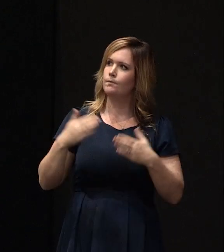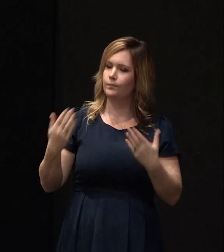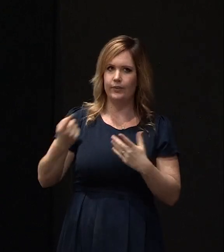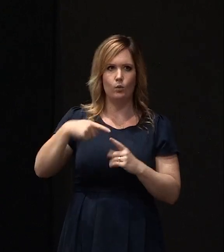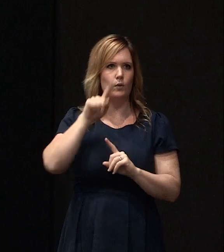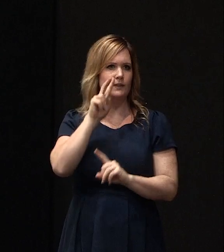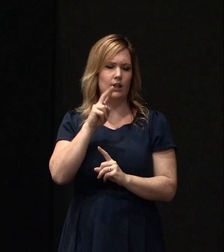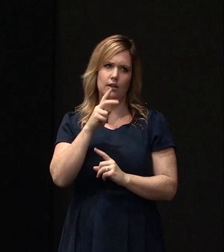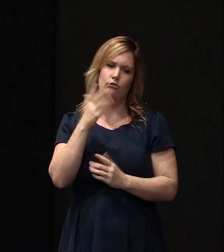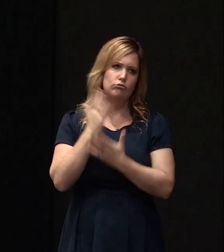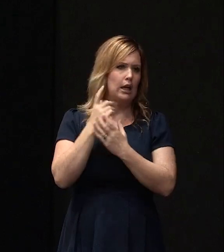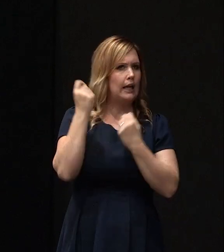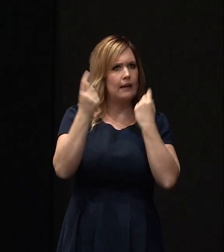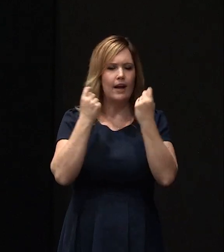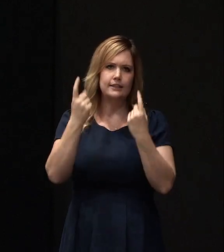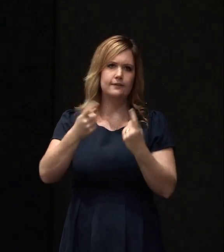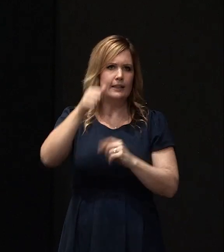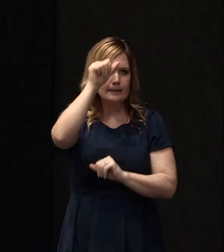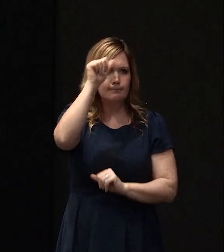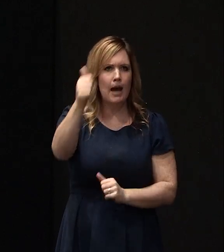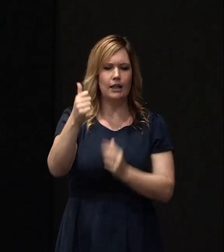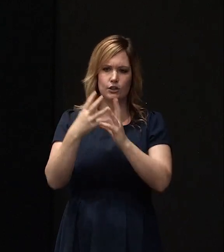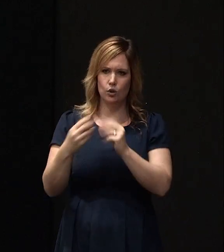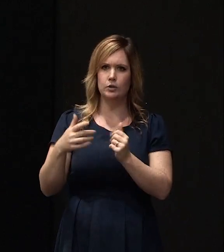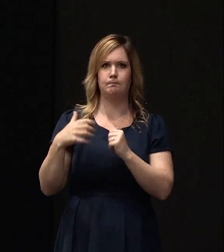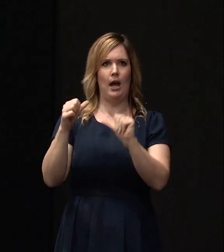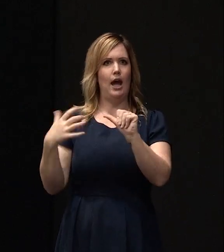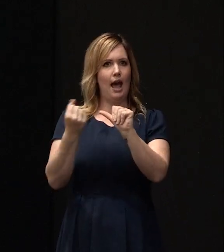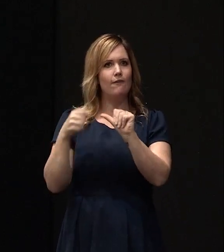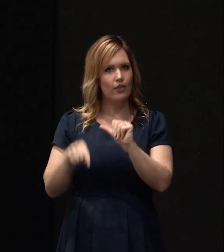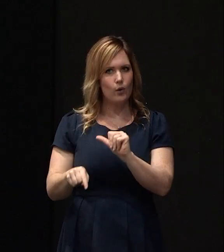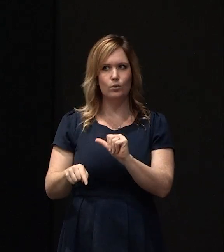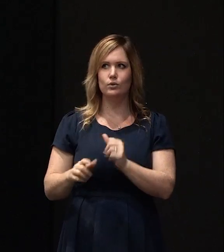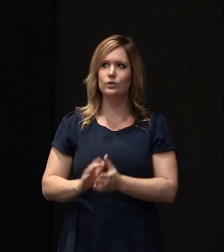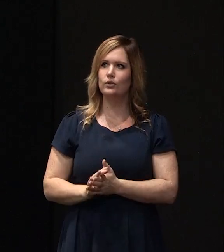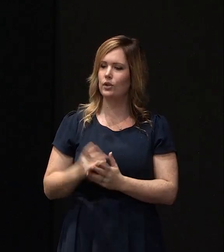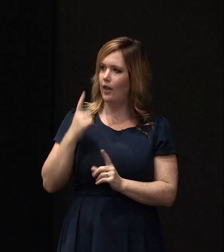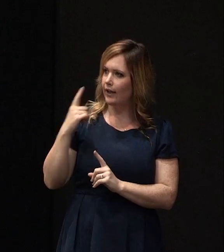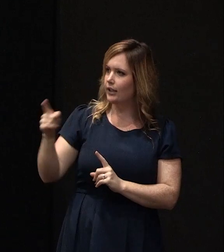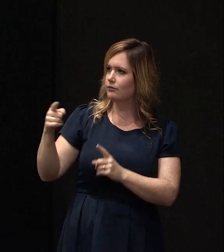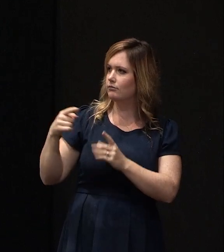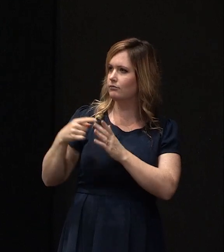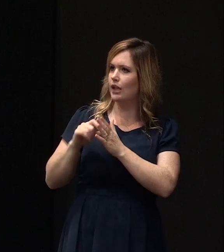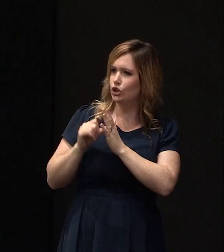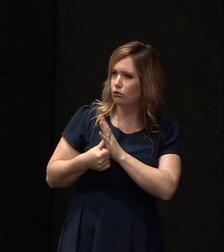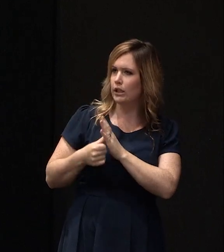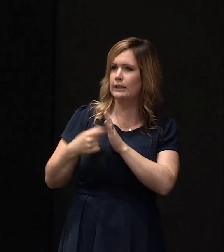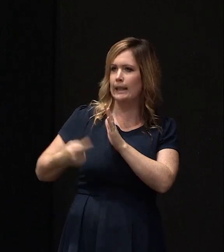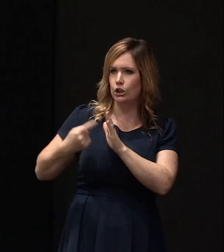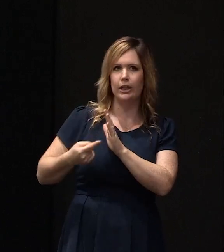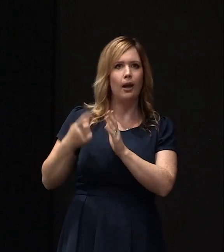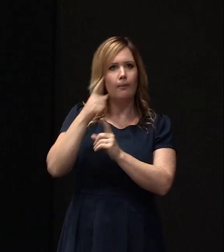innovative, smart foundations solutions that are actually, you know, I think the insurers and your engineers are getting more confidence in.